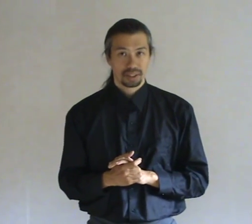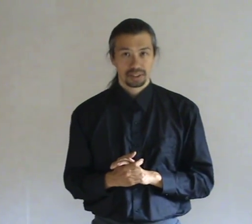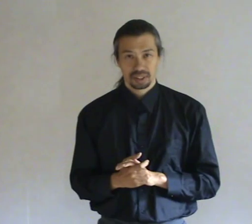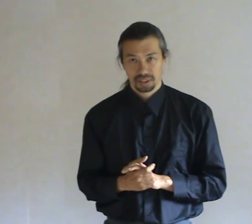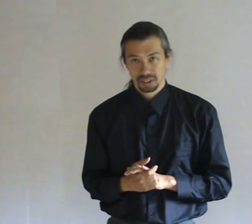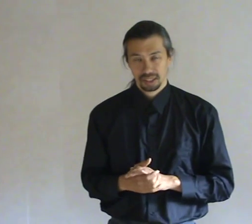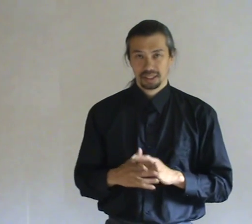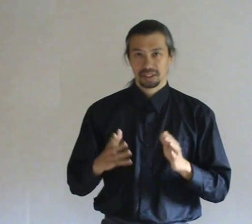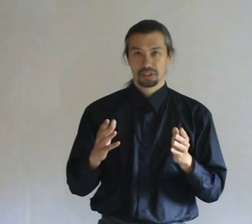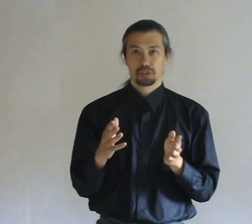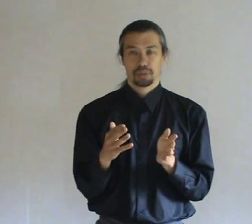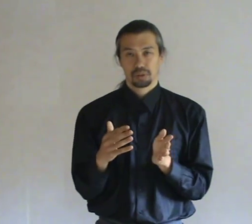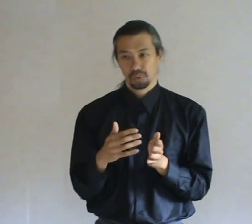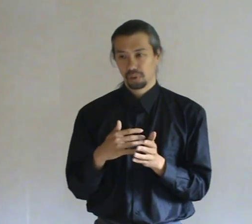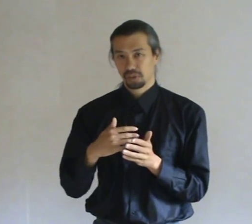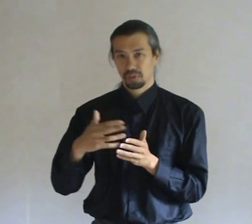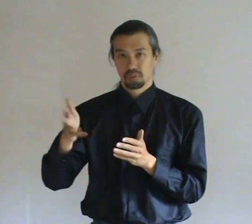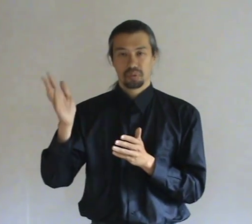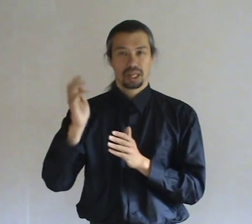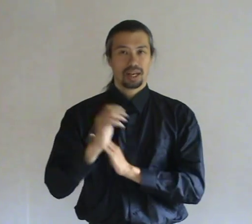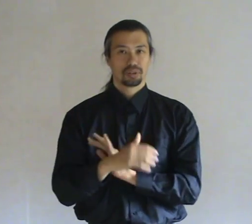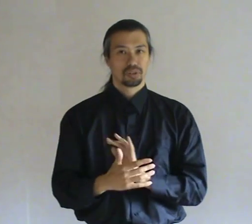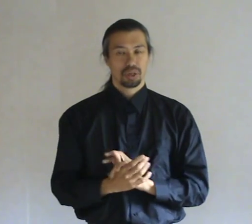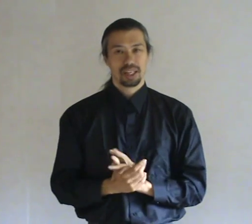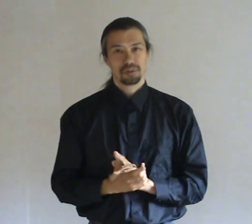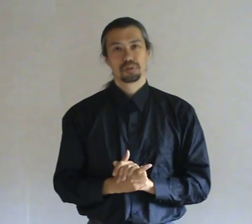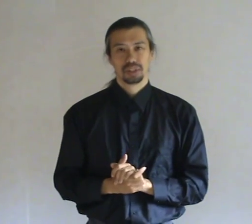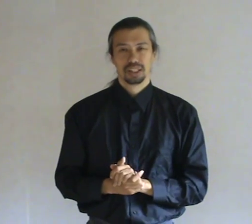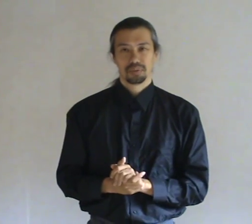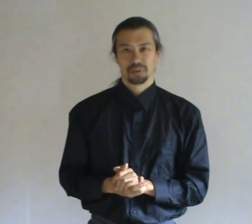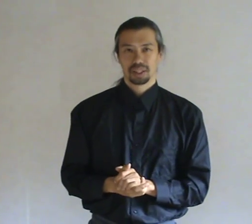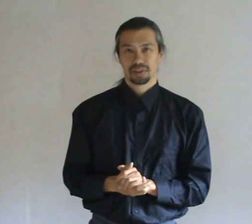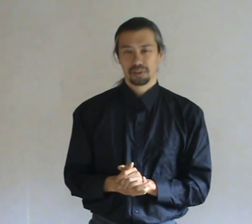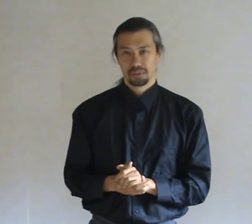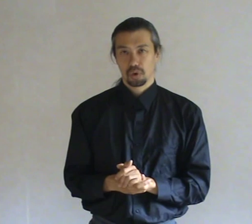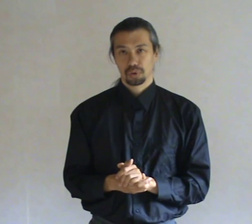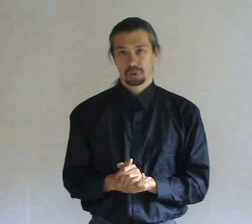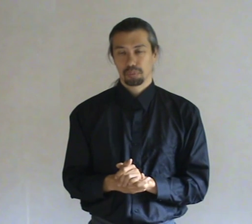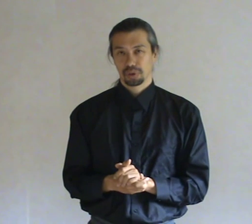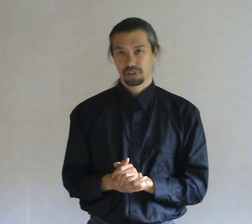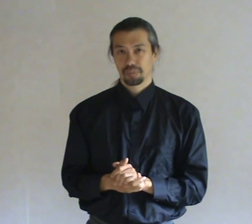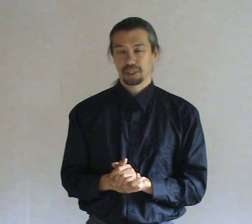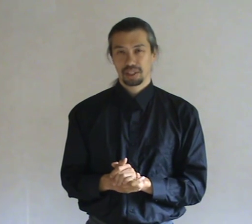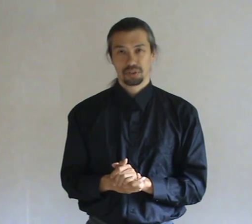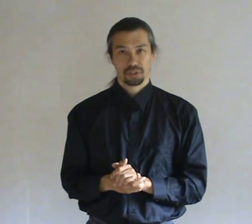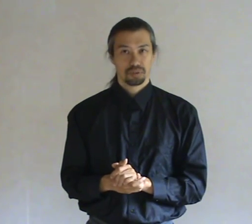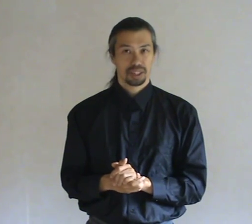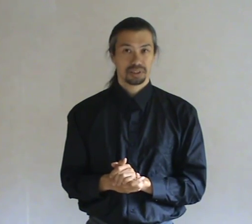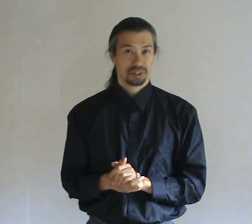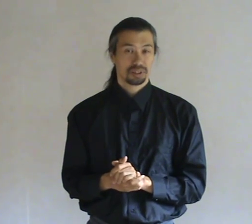that the spirit who is allowed to leave will then haunt or bother somebody else. Yes this is